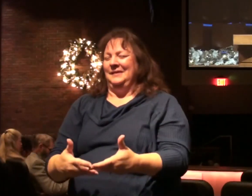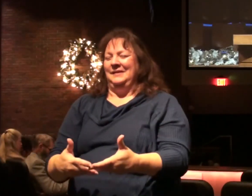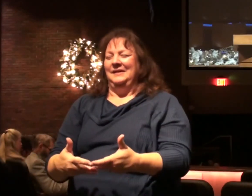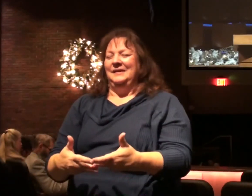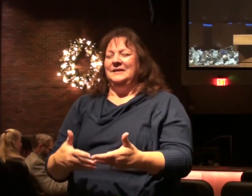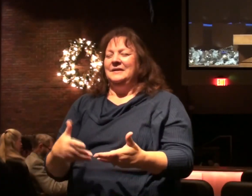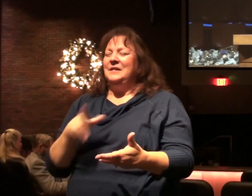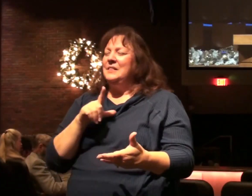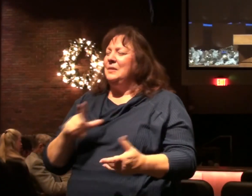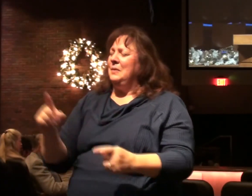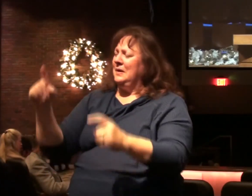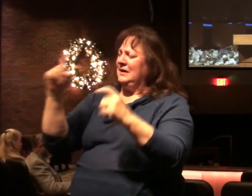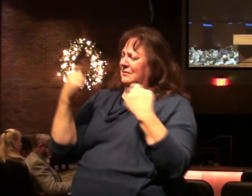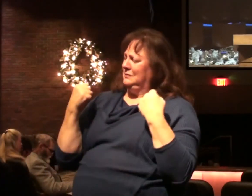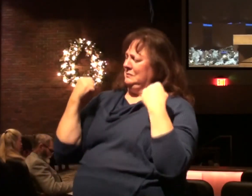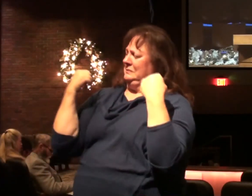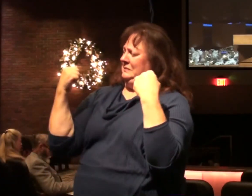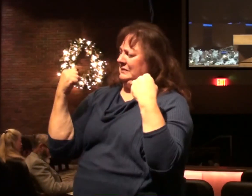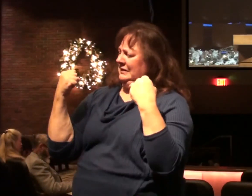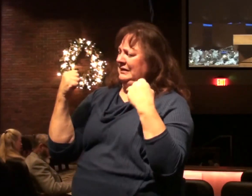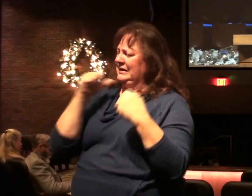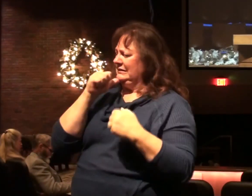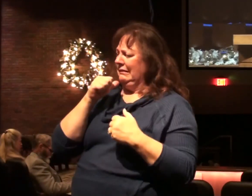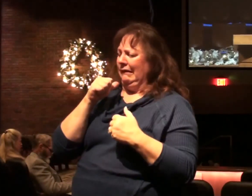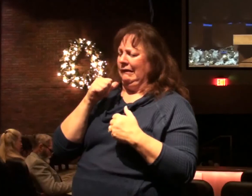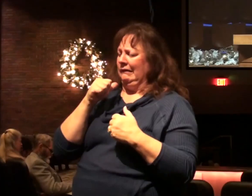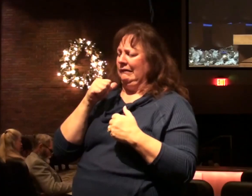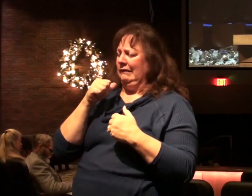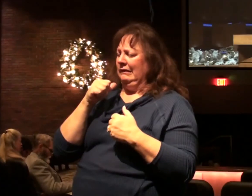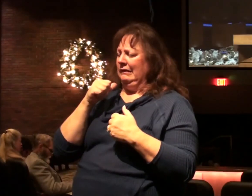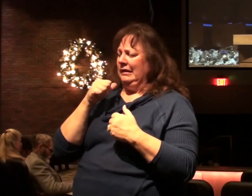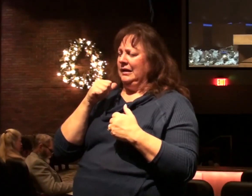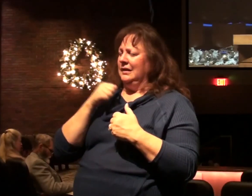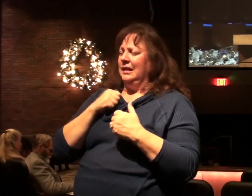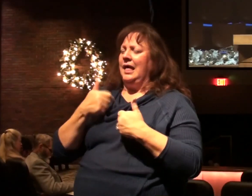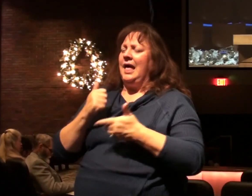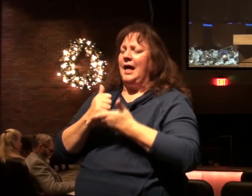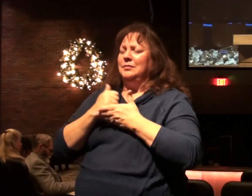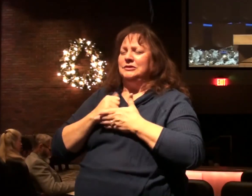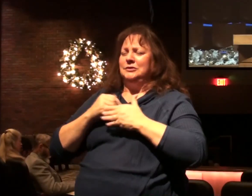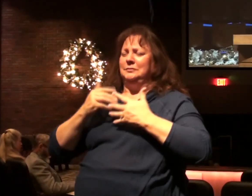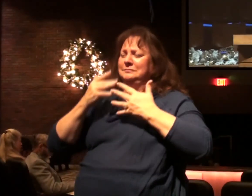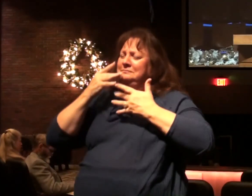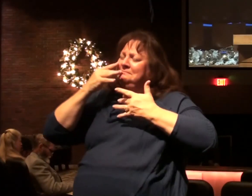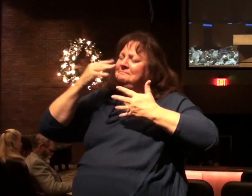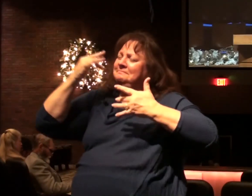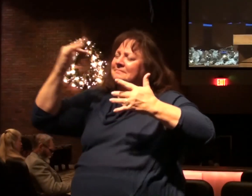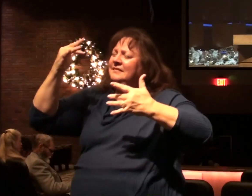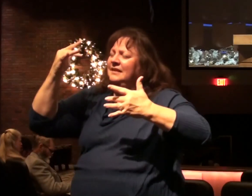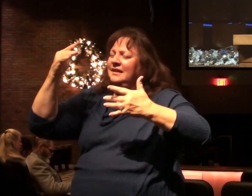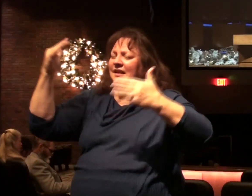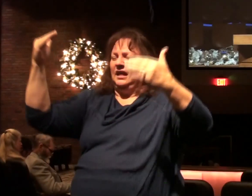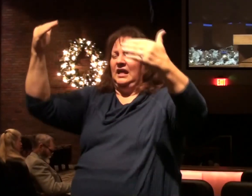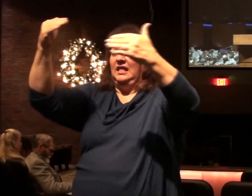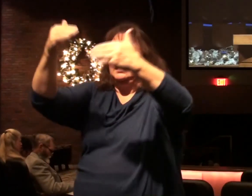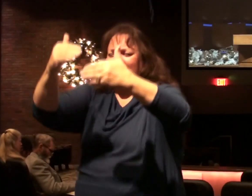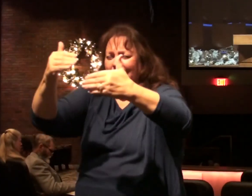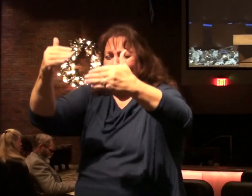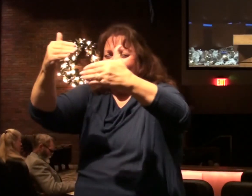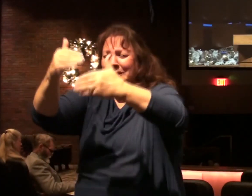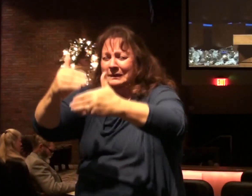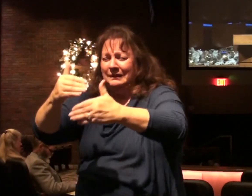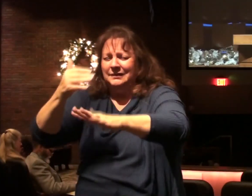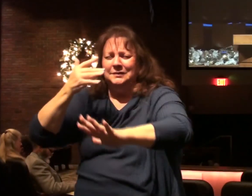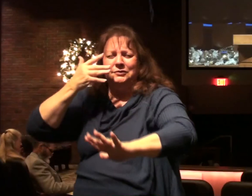Lord, give us a boldness beyond ourselves. May we be lights, even as the darkness seems darker.